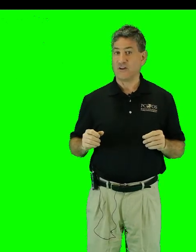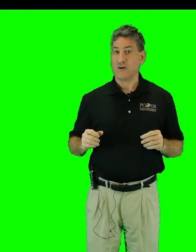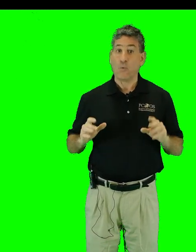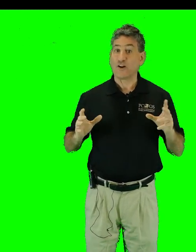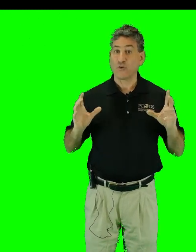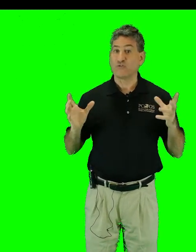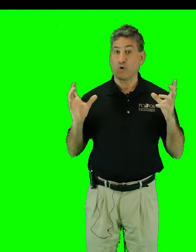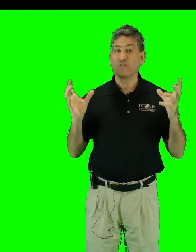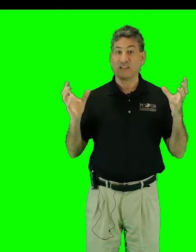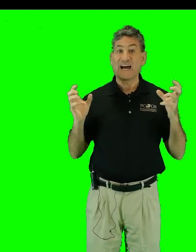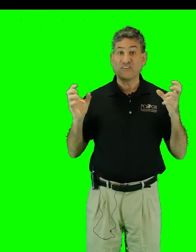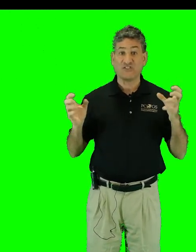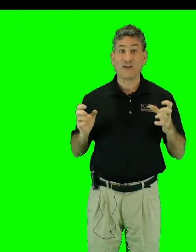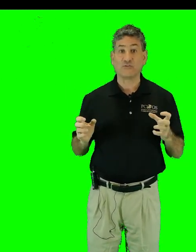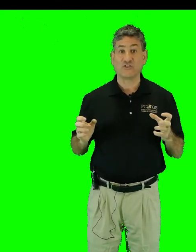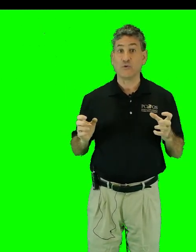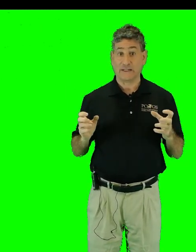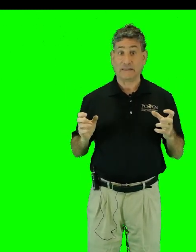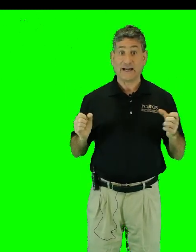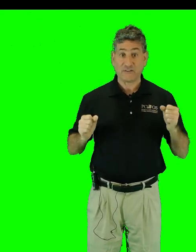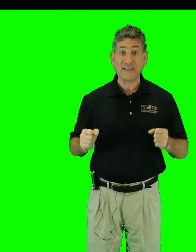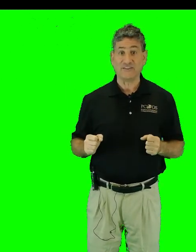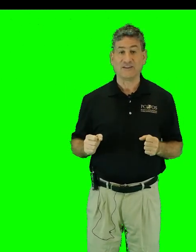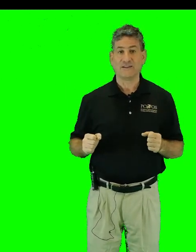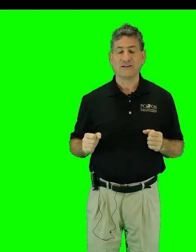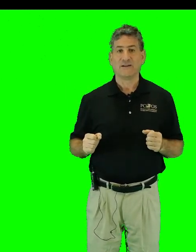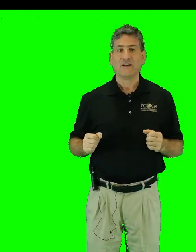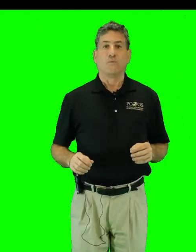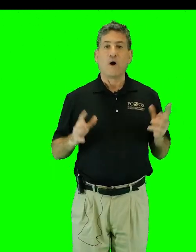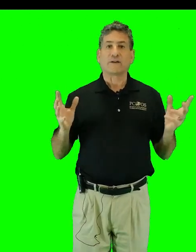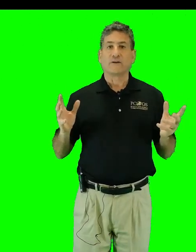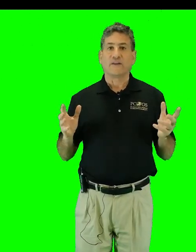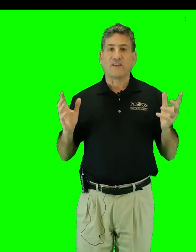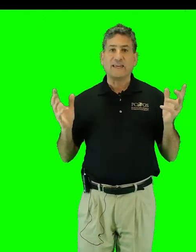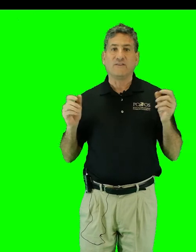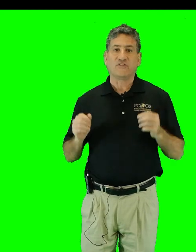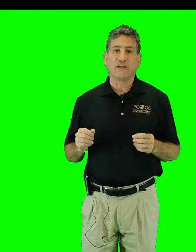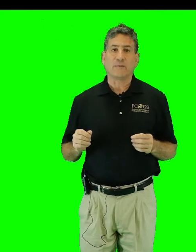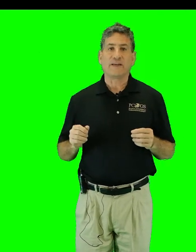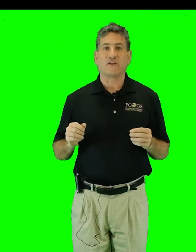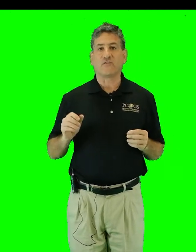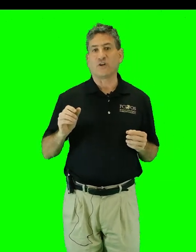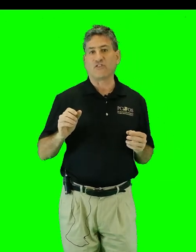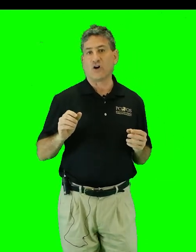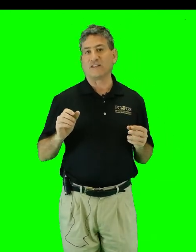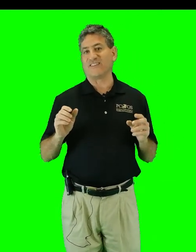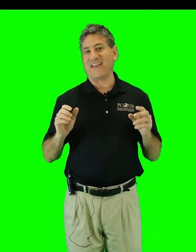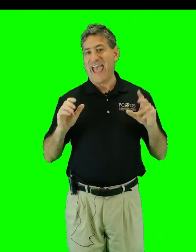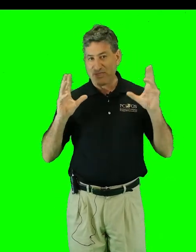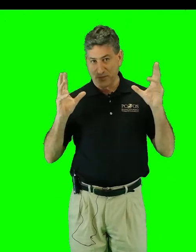water absorbs a lot of CO2 and a lot of heat. Water is a heat sink because of what is called its enthalpy.